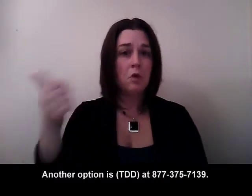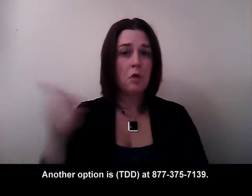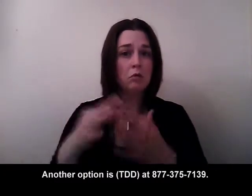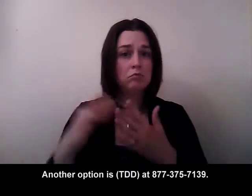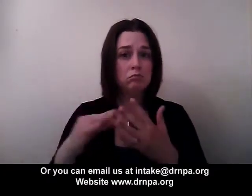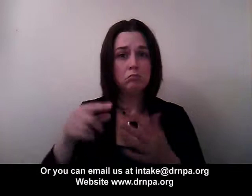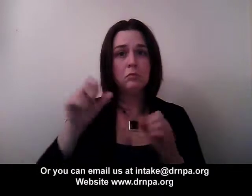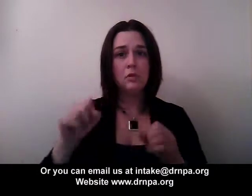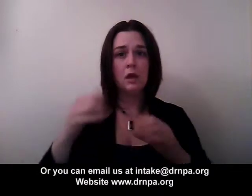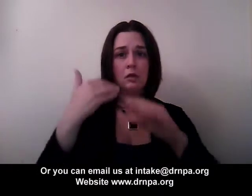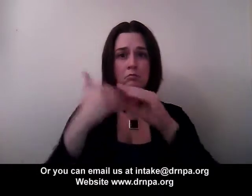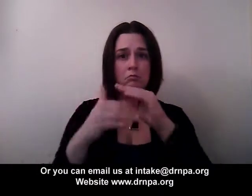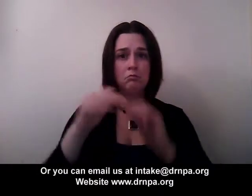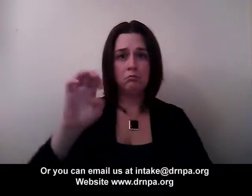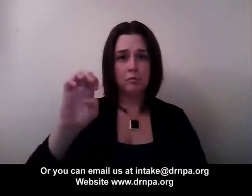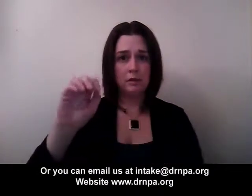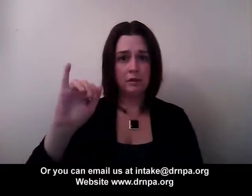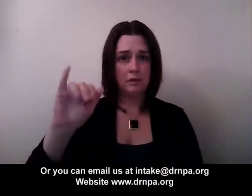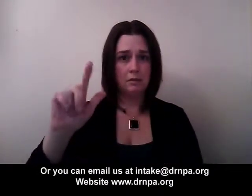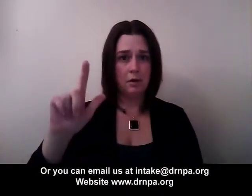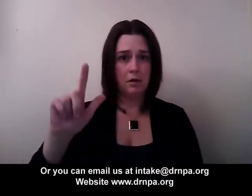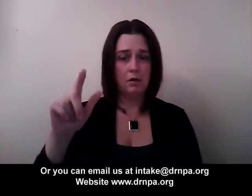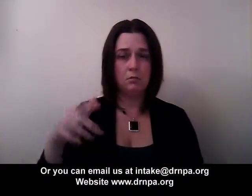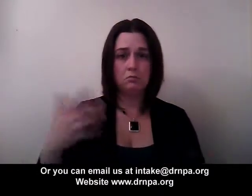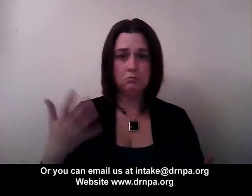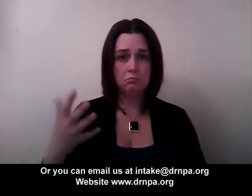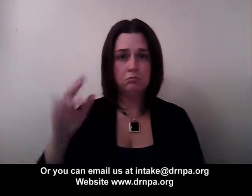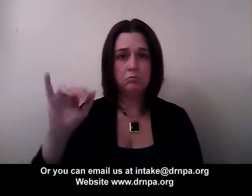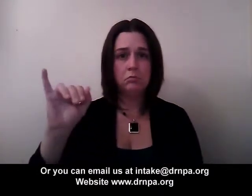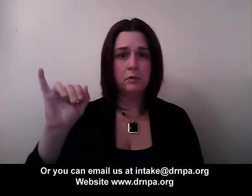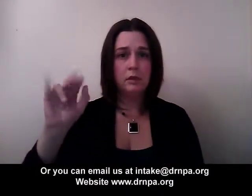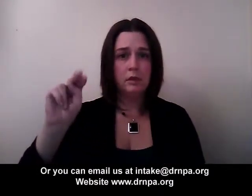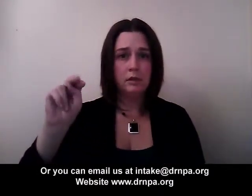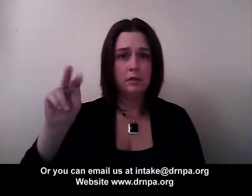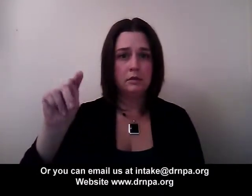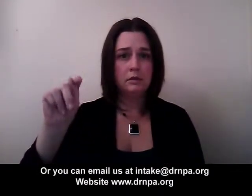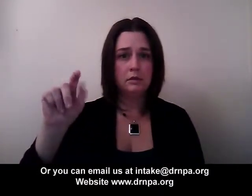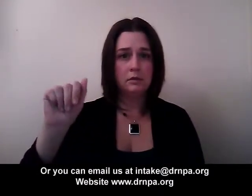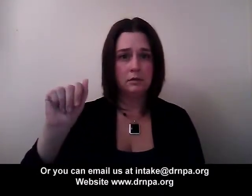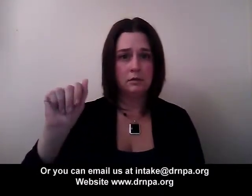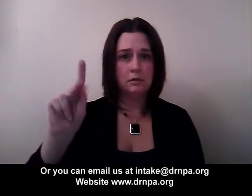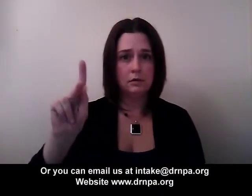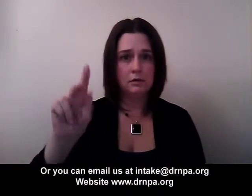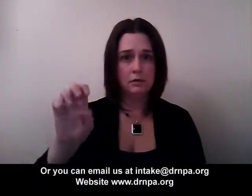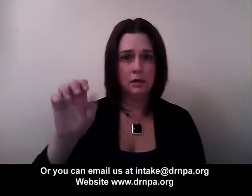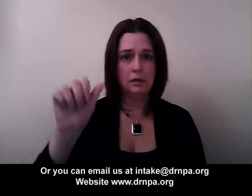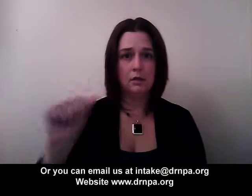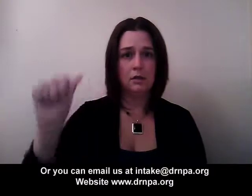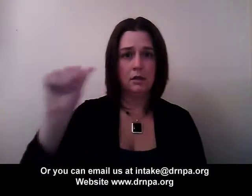Or, can email us at intake at drnpa.org.